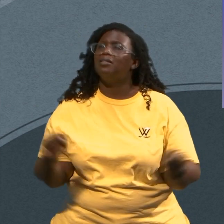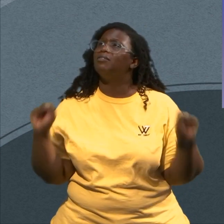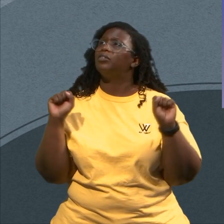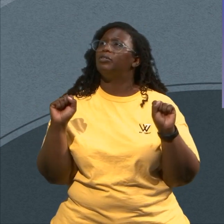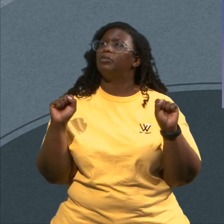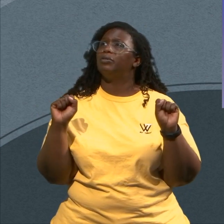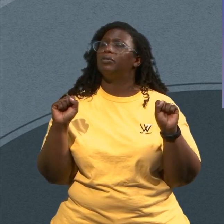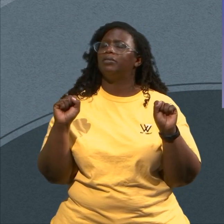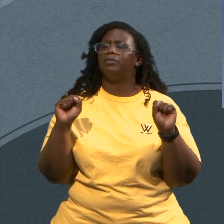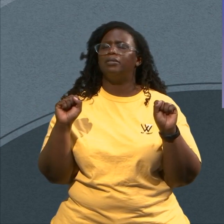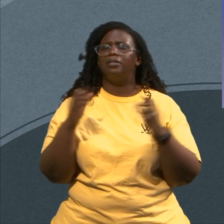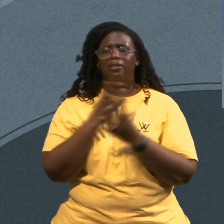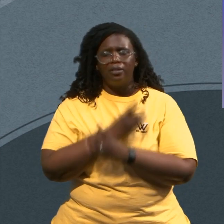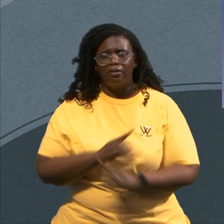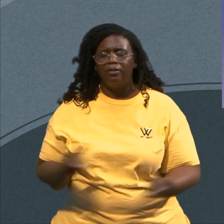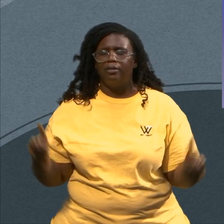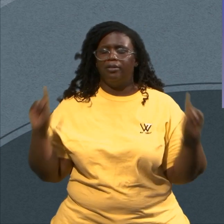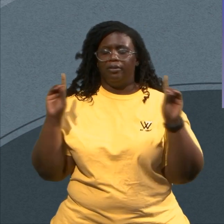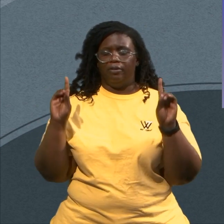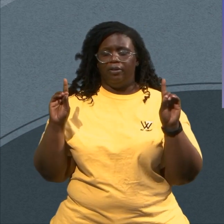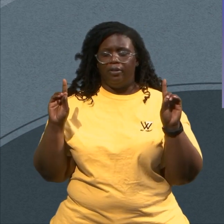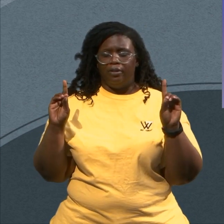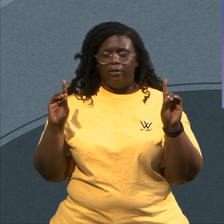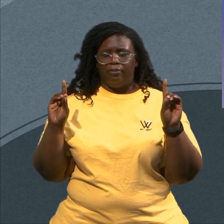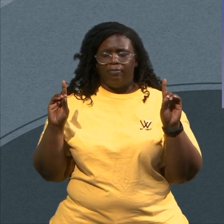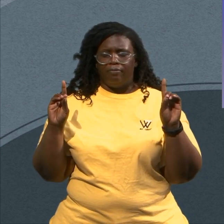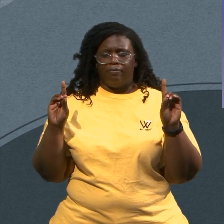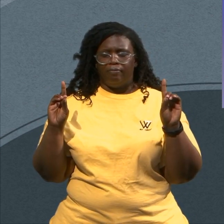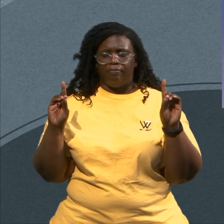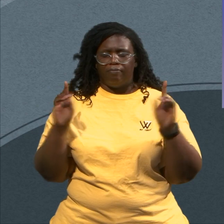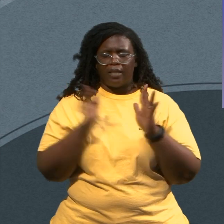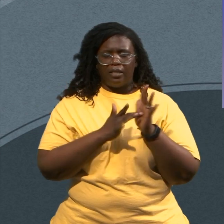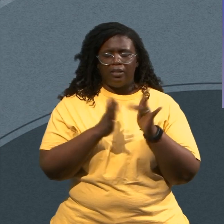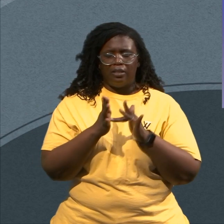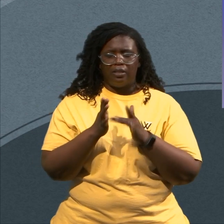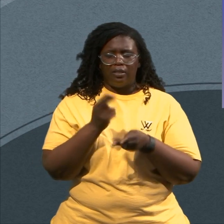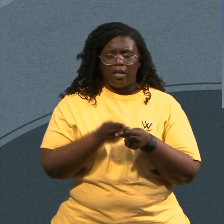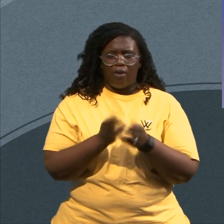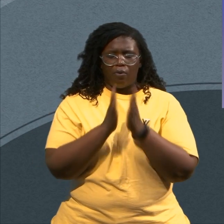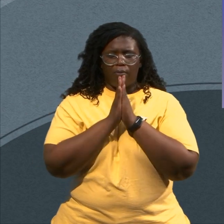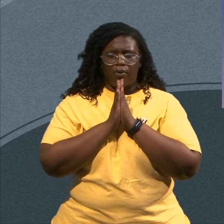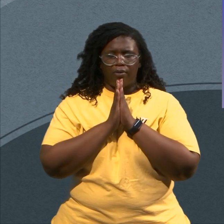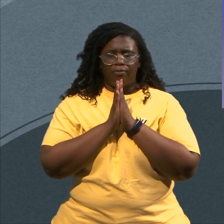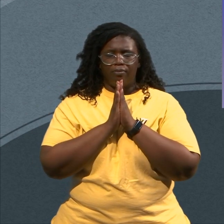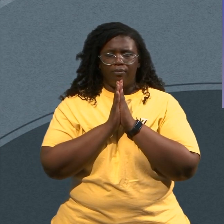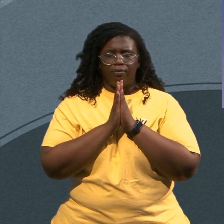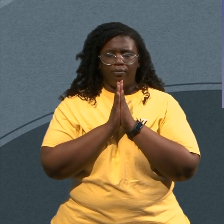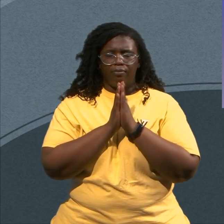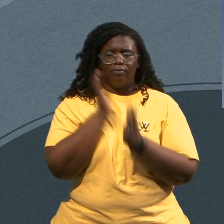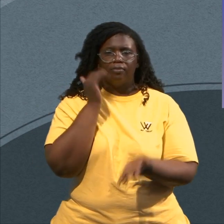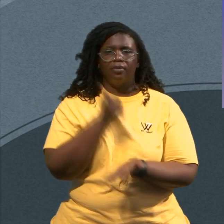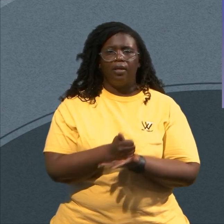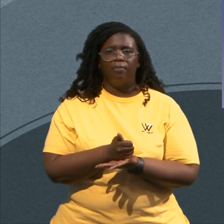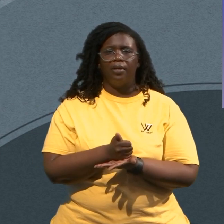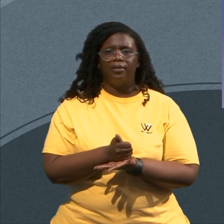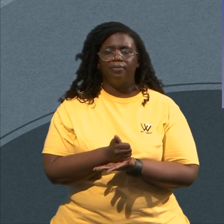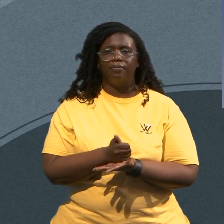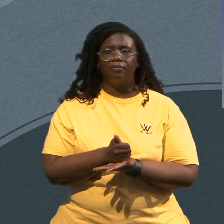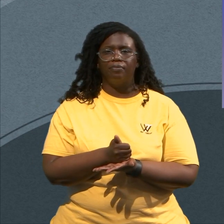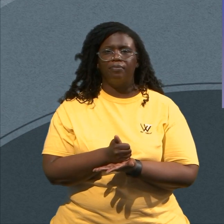Save for your namesake In Jesus' name Amen Amen